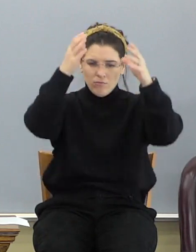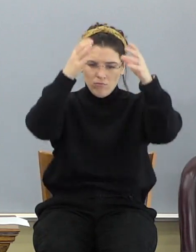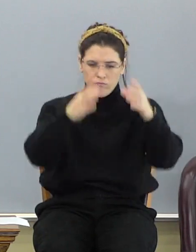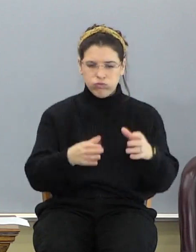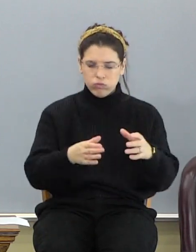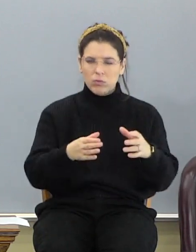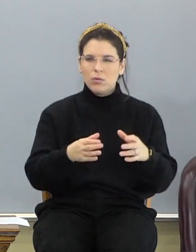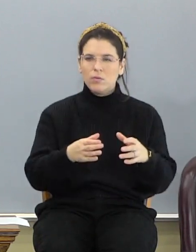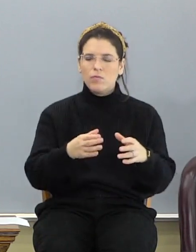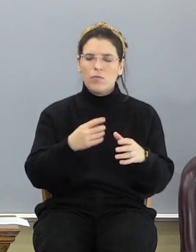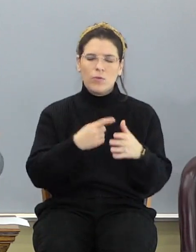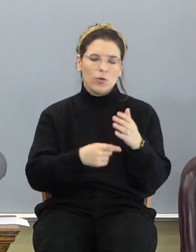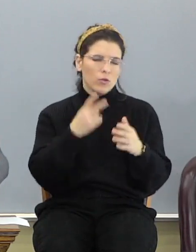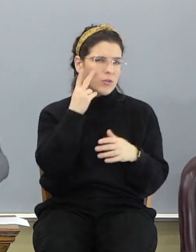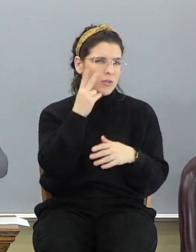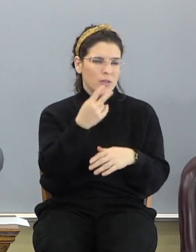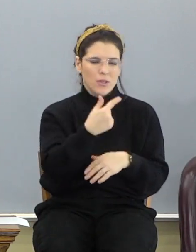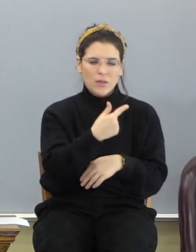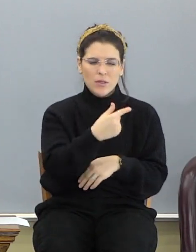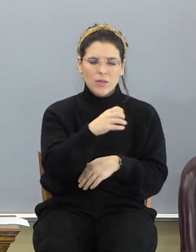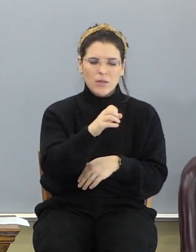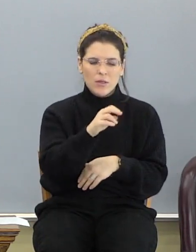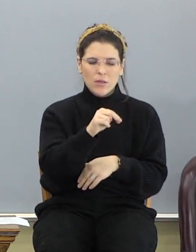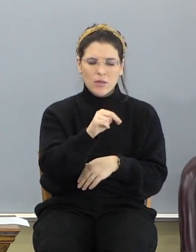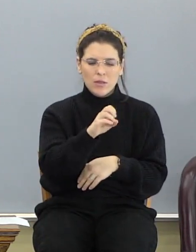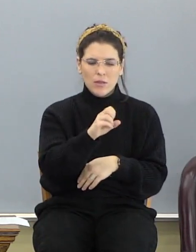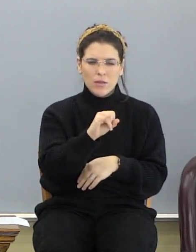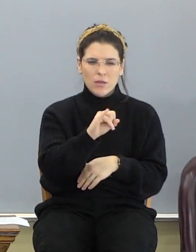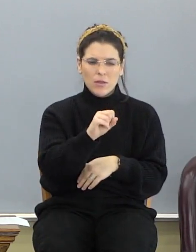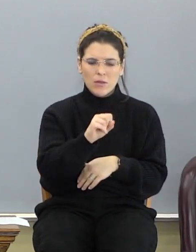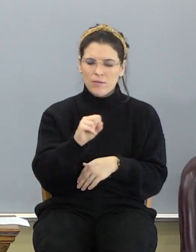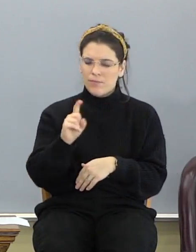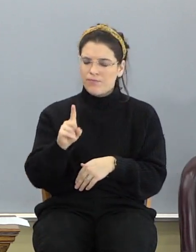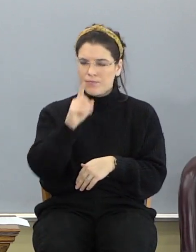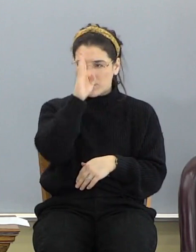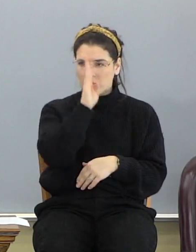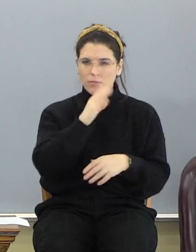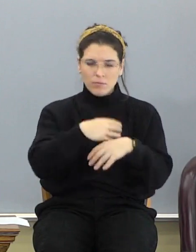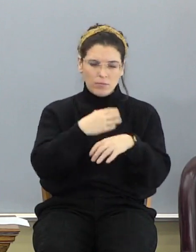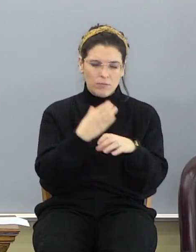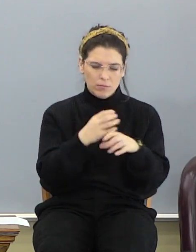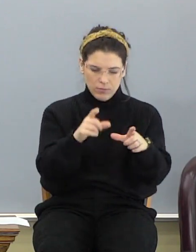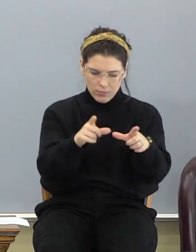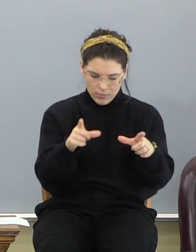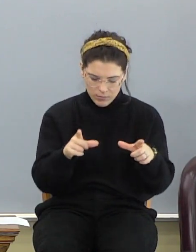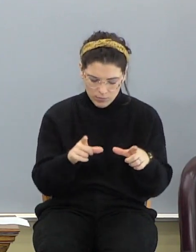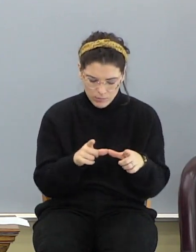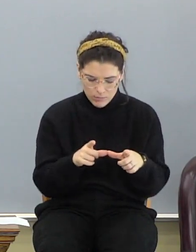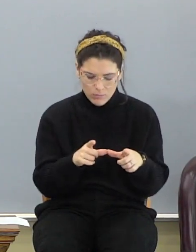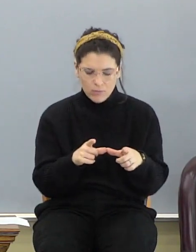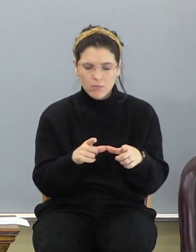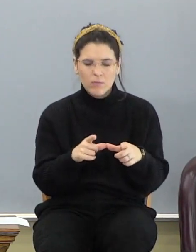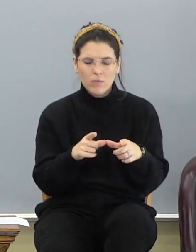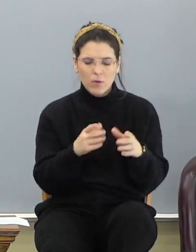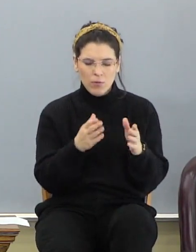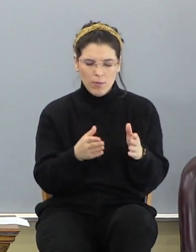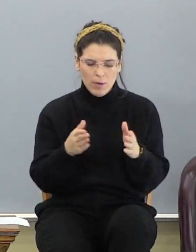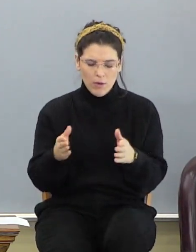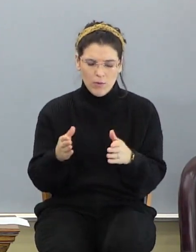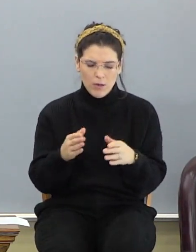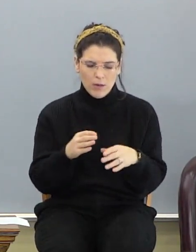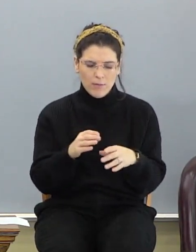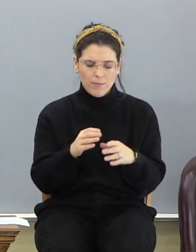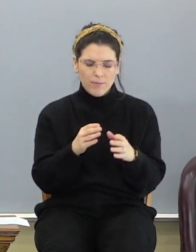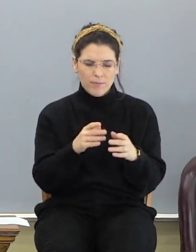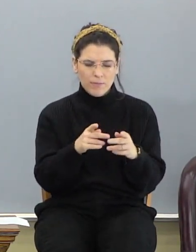So what you're looking at in Genesis 1 is God creating the location, preparing the site for